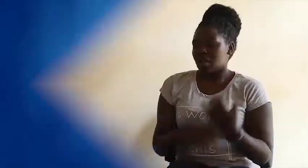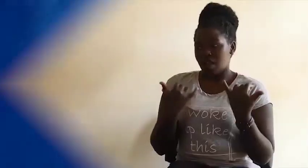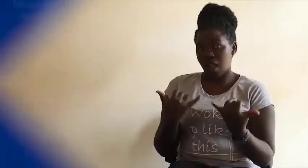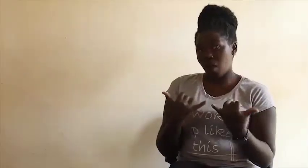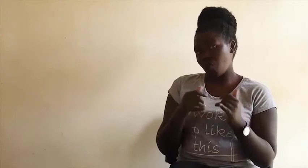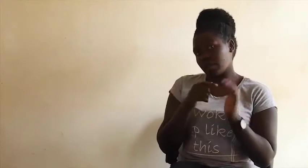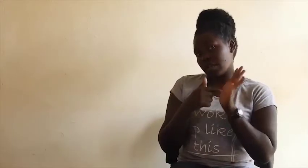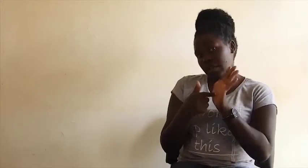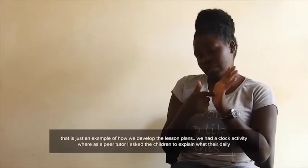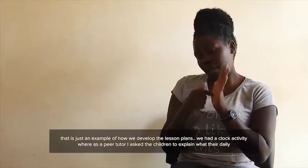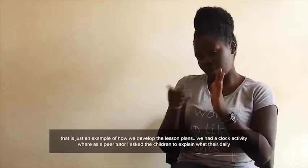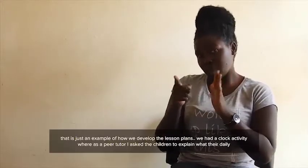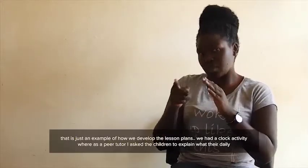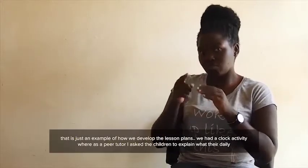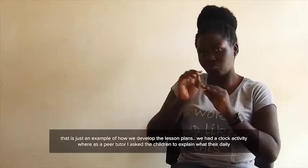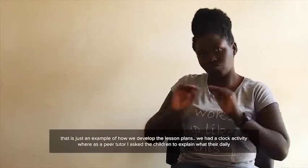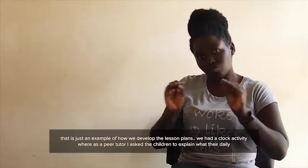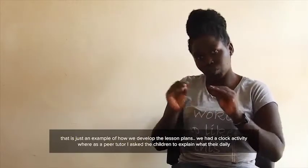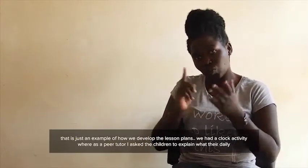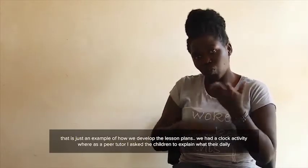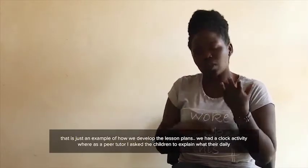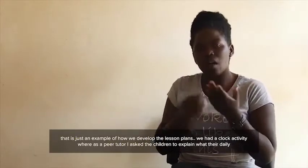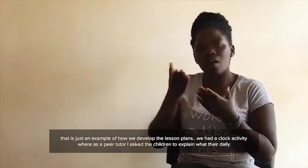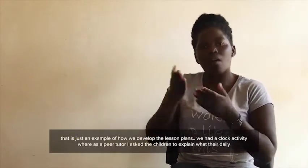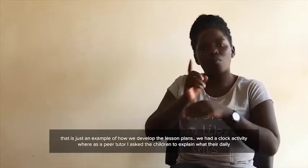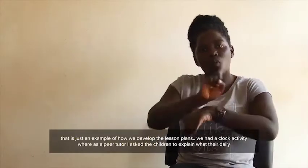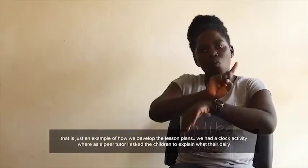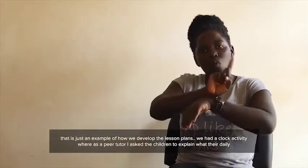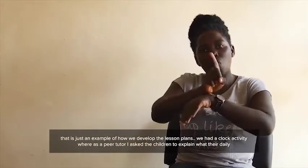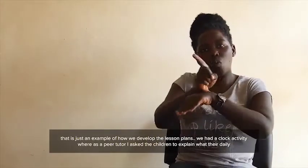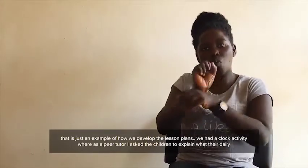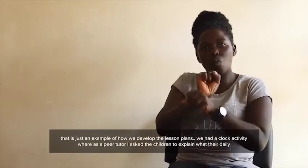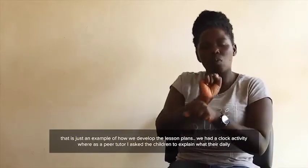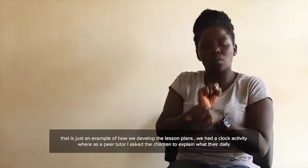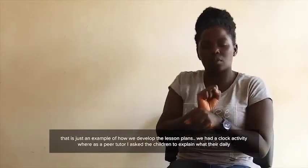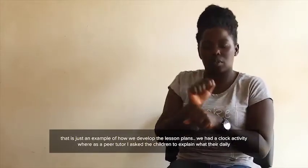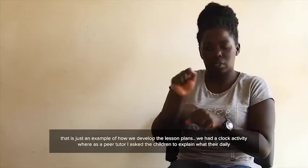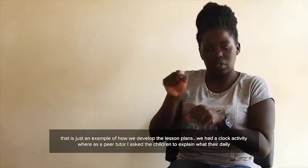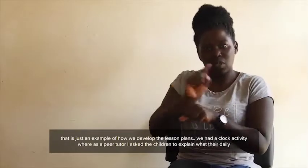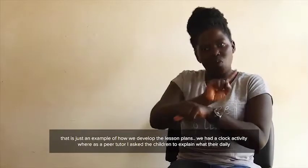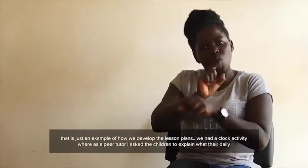That is just an example of how we developed the lesson plans. And we had a clock activity,